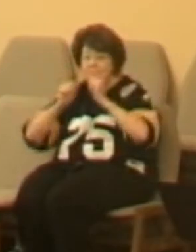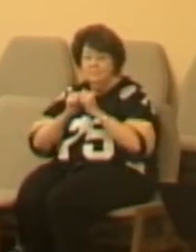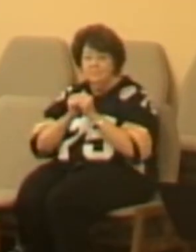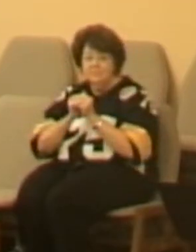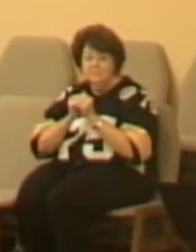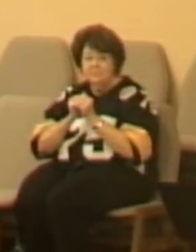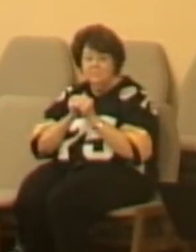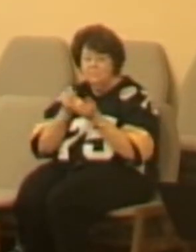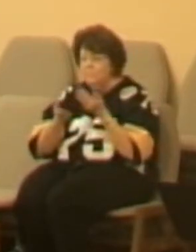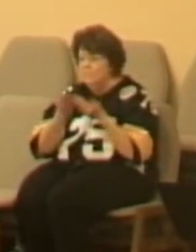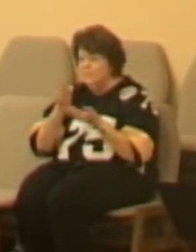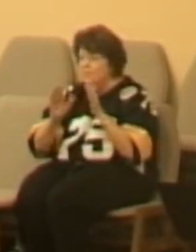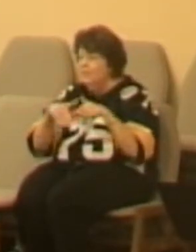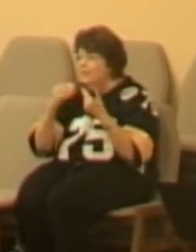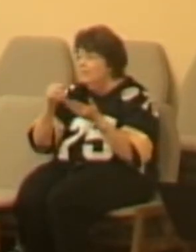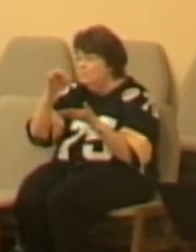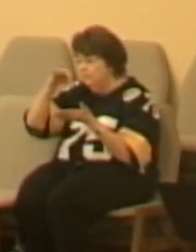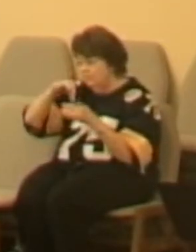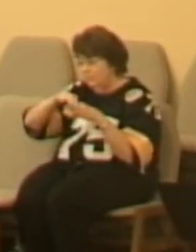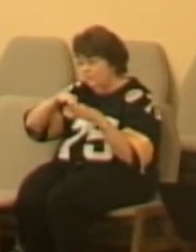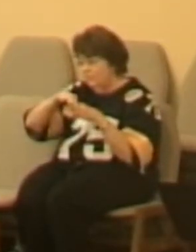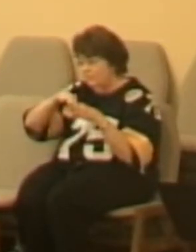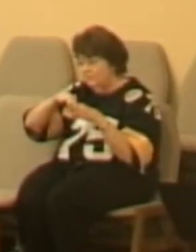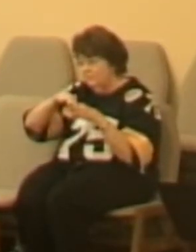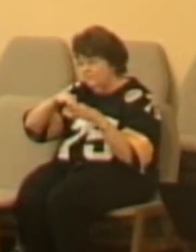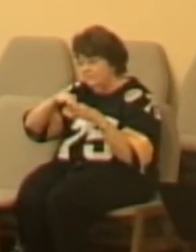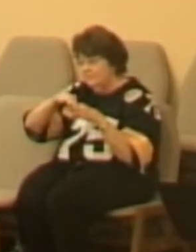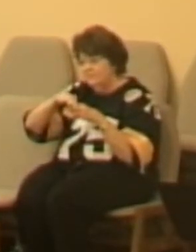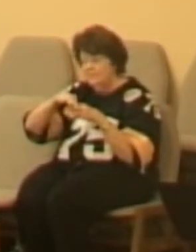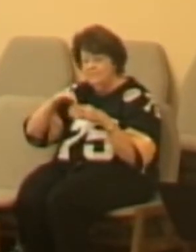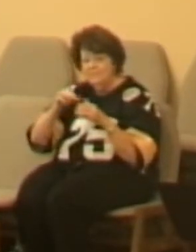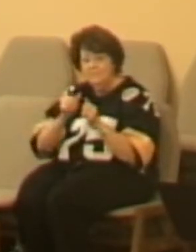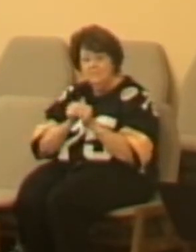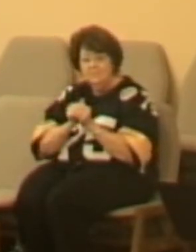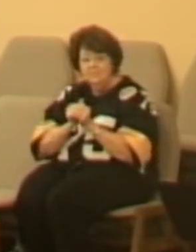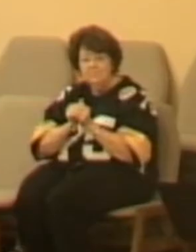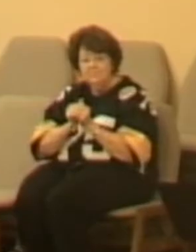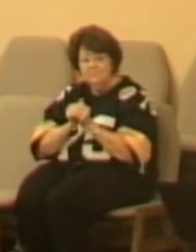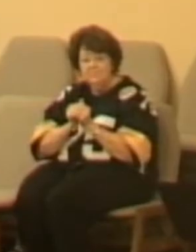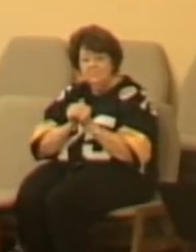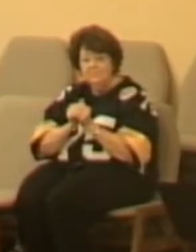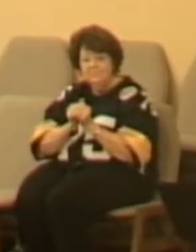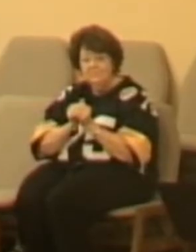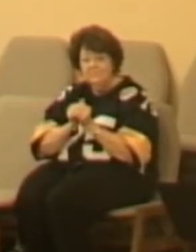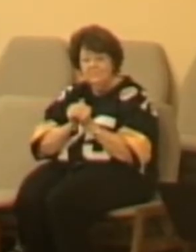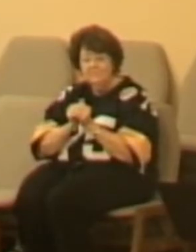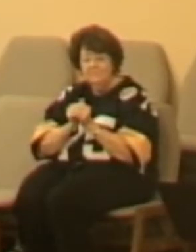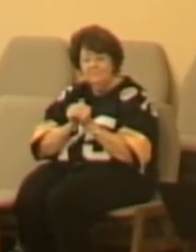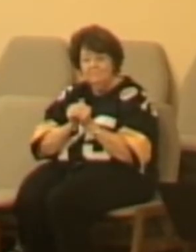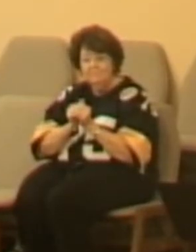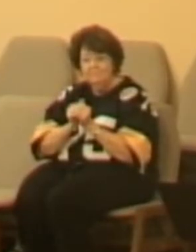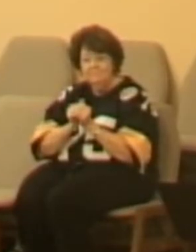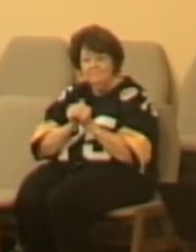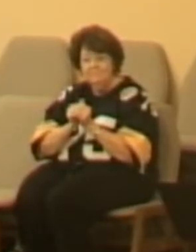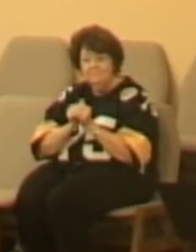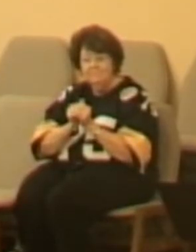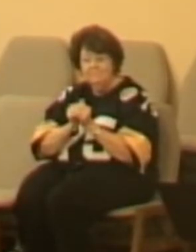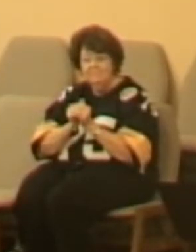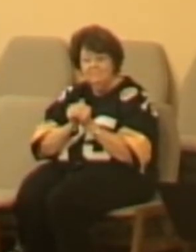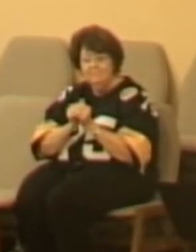whether you voted Democrat or Republican, whether you voted for Trump or against Trump, whether you voted for Mickey Mouse, it doesn't matter.